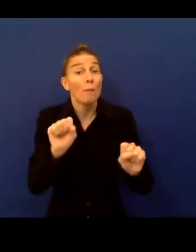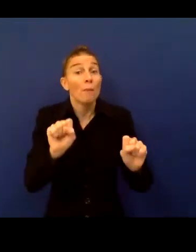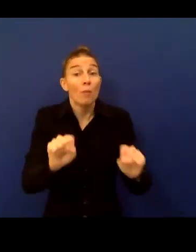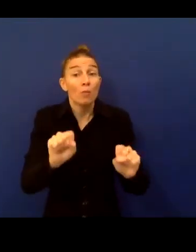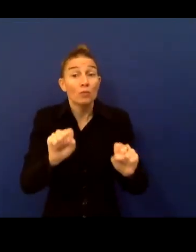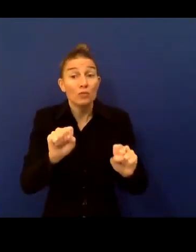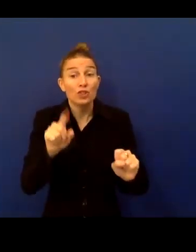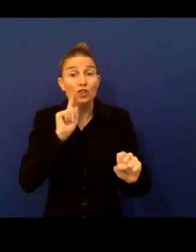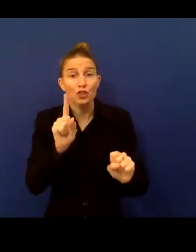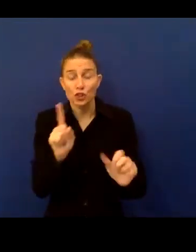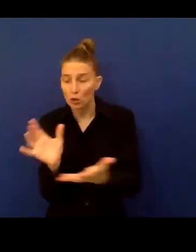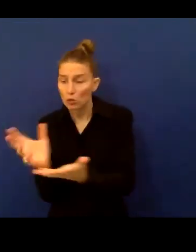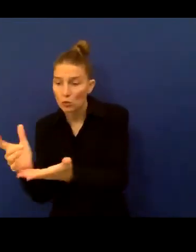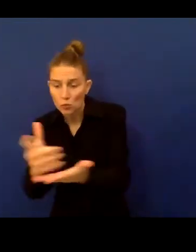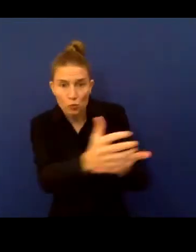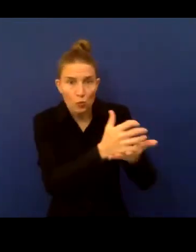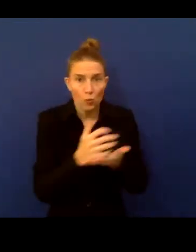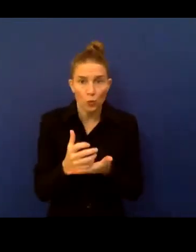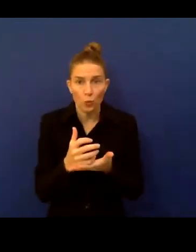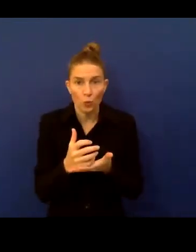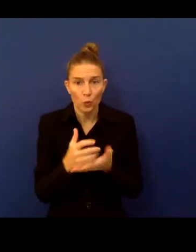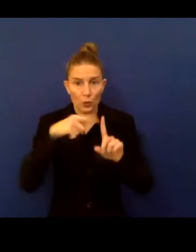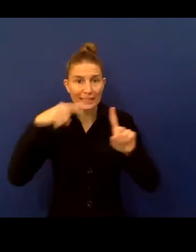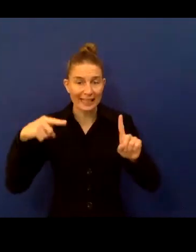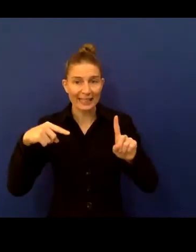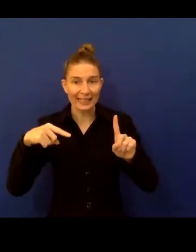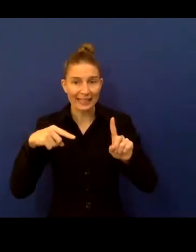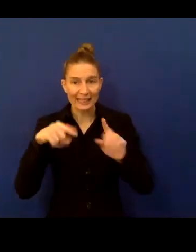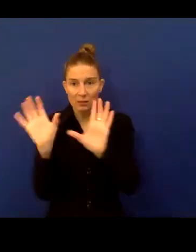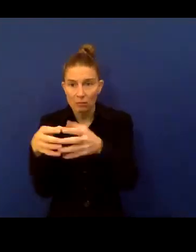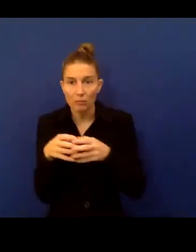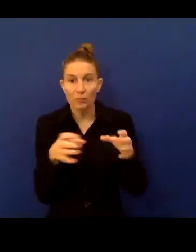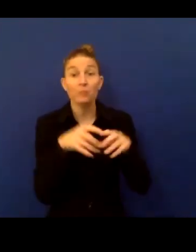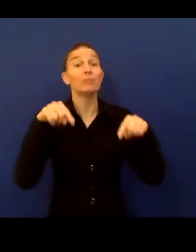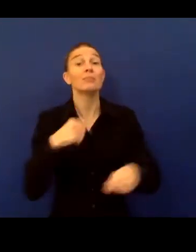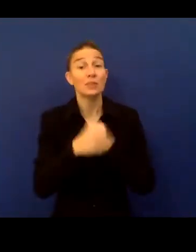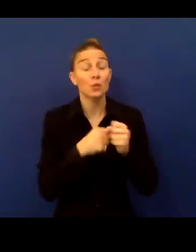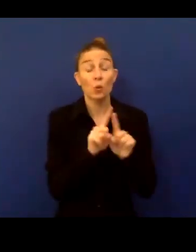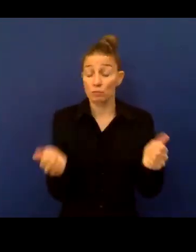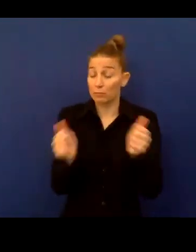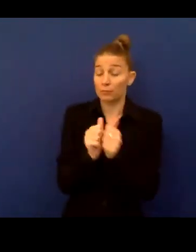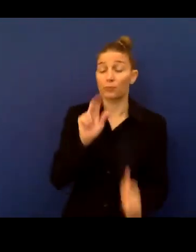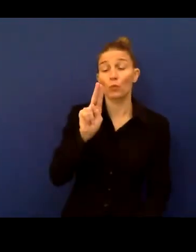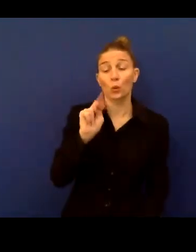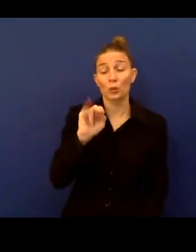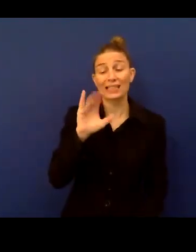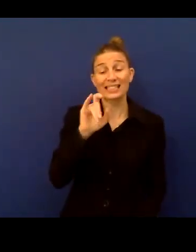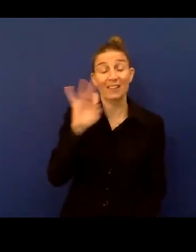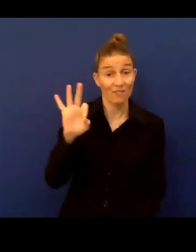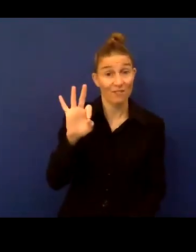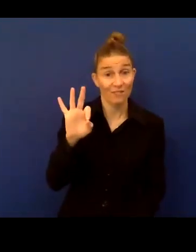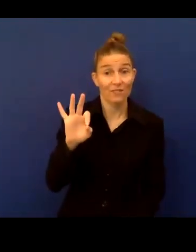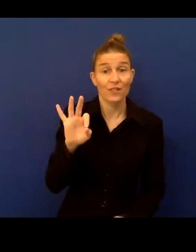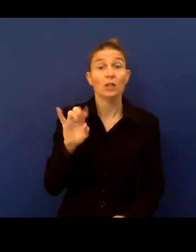This year, Norway has entered an ambitious disability partnership with UNICEF, where one of the aims is to strengthen